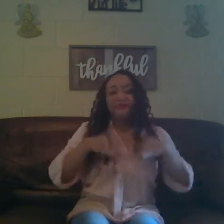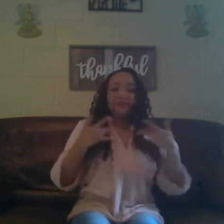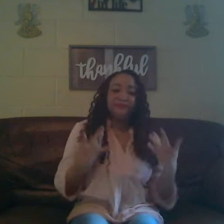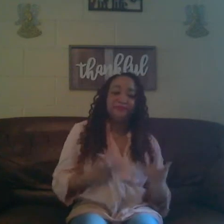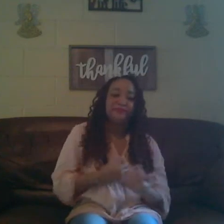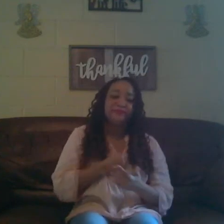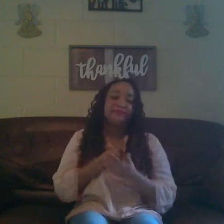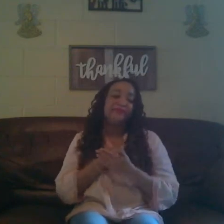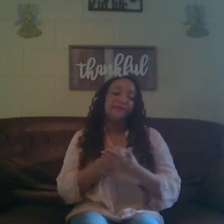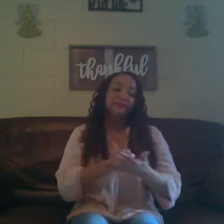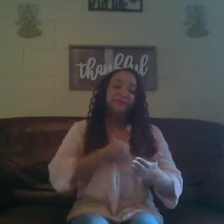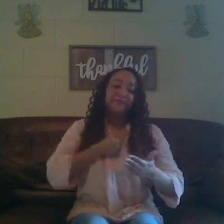my heart beat